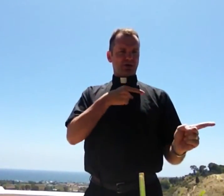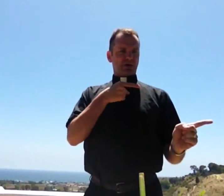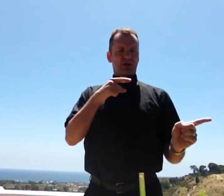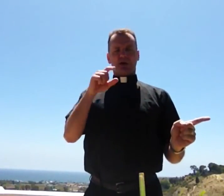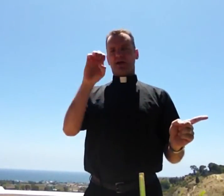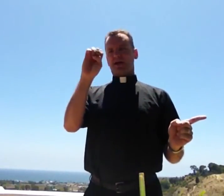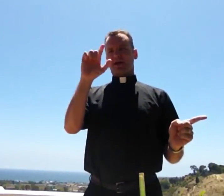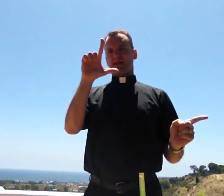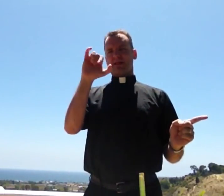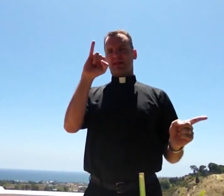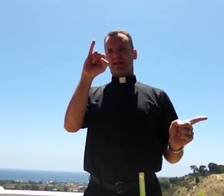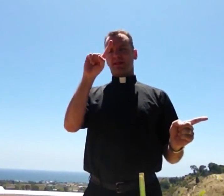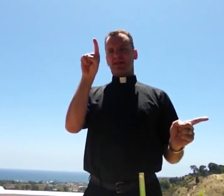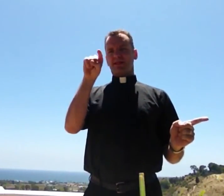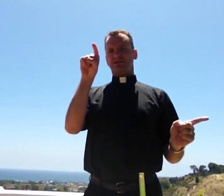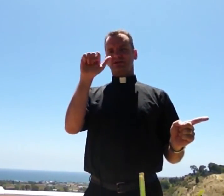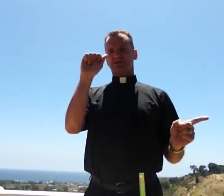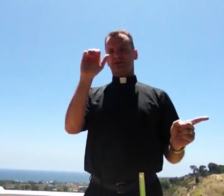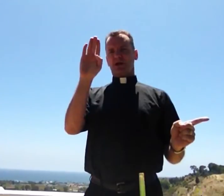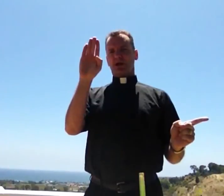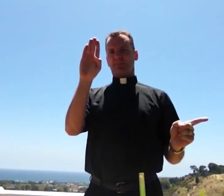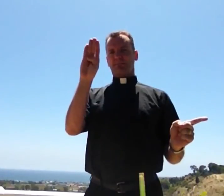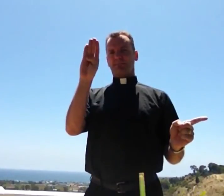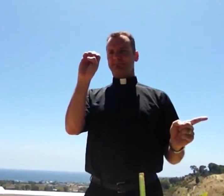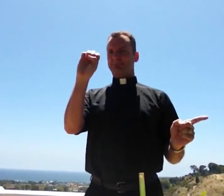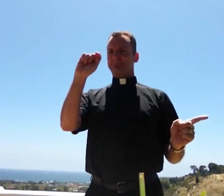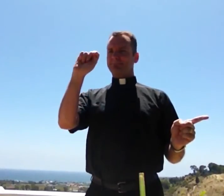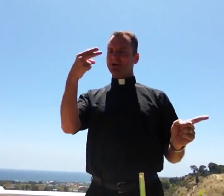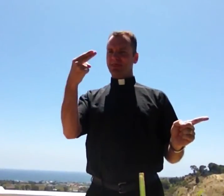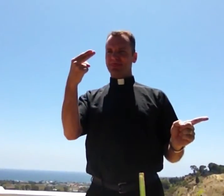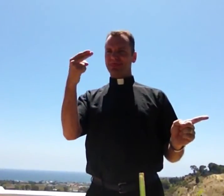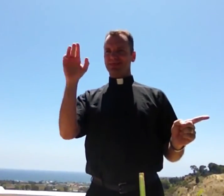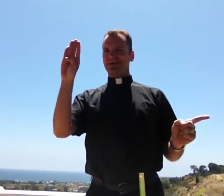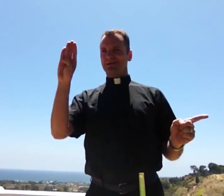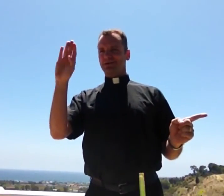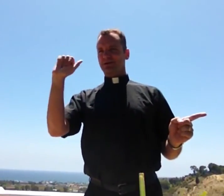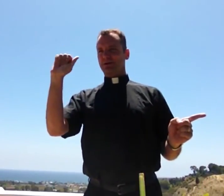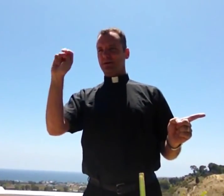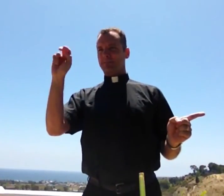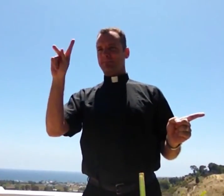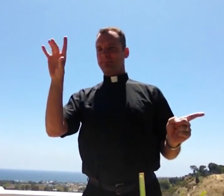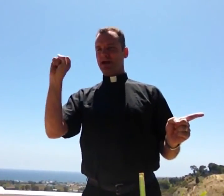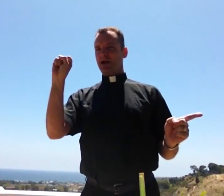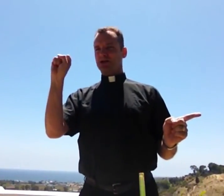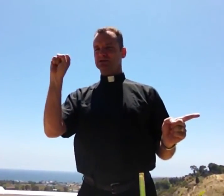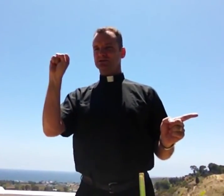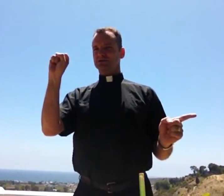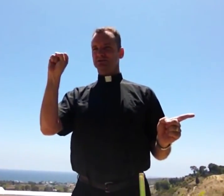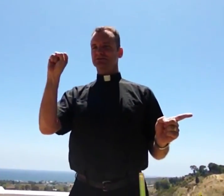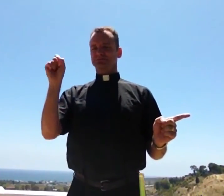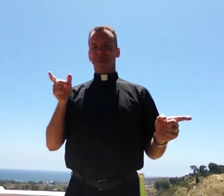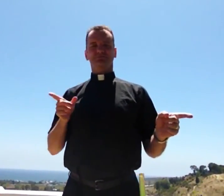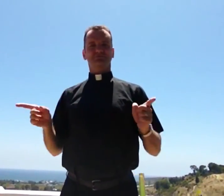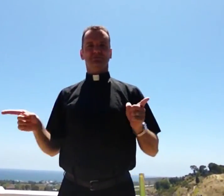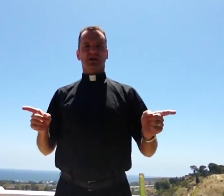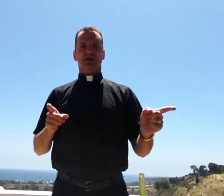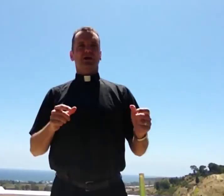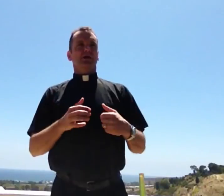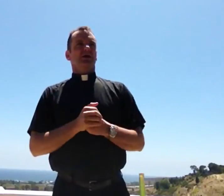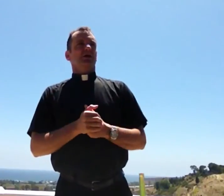was Elizabeth Banks. And